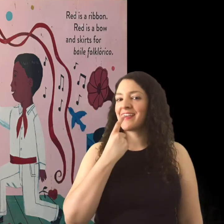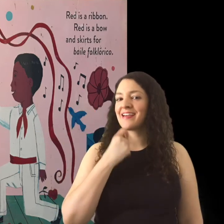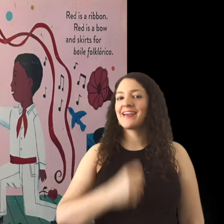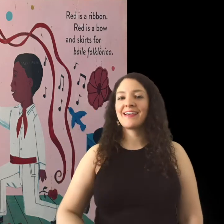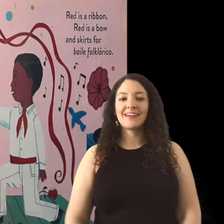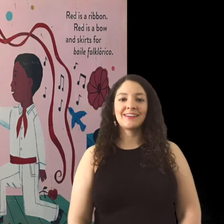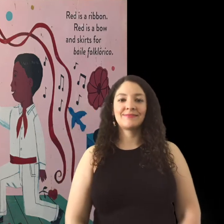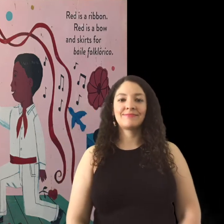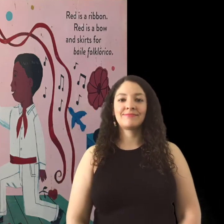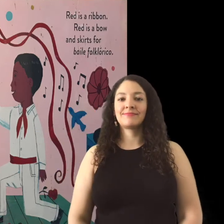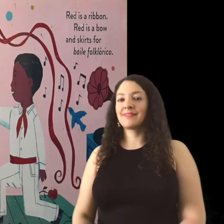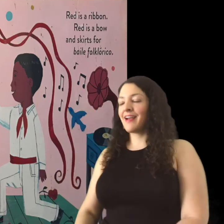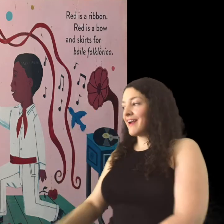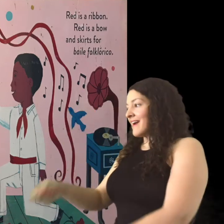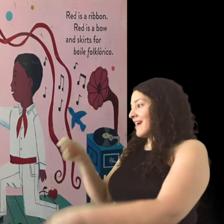Rojo Red